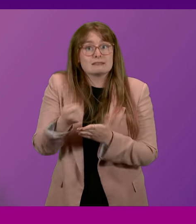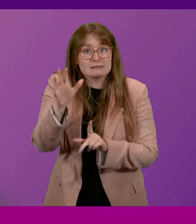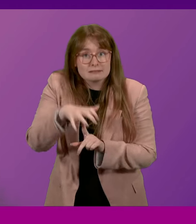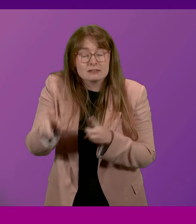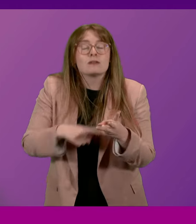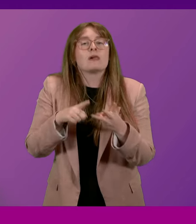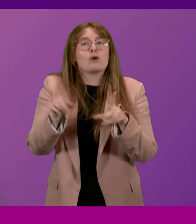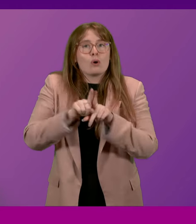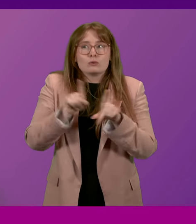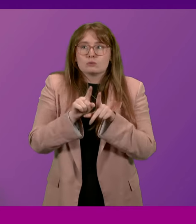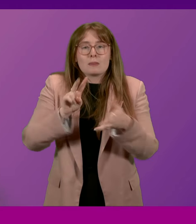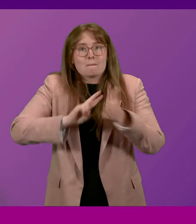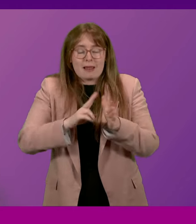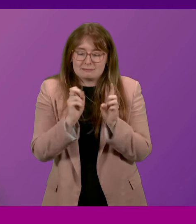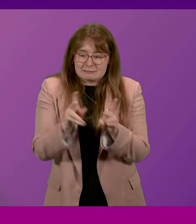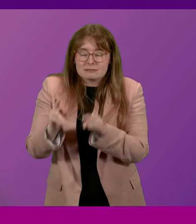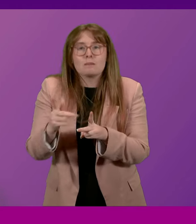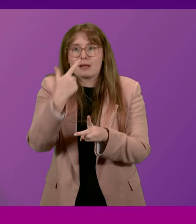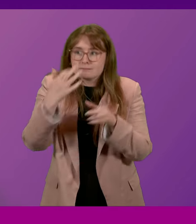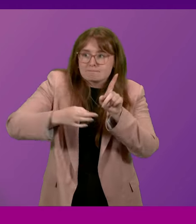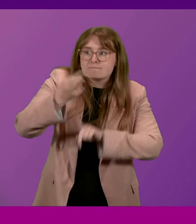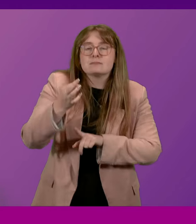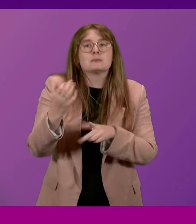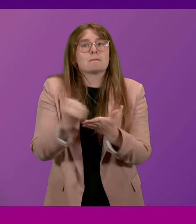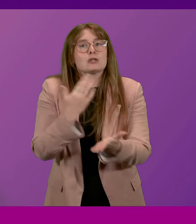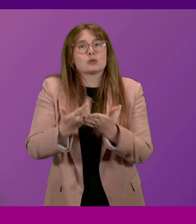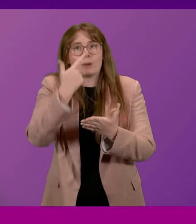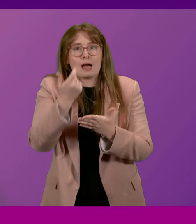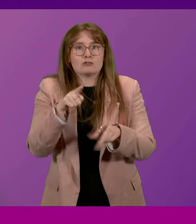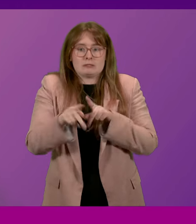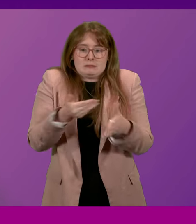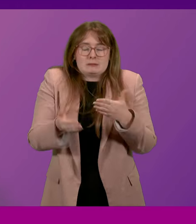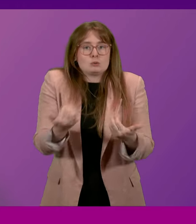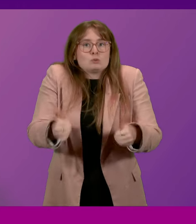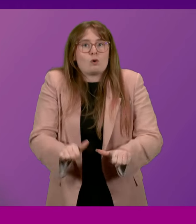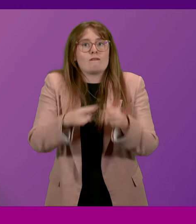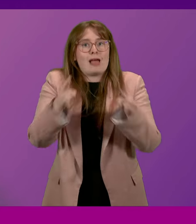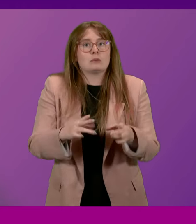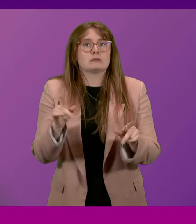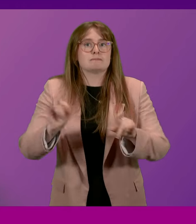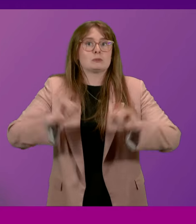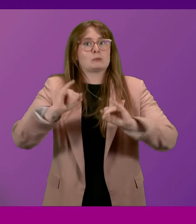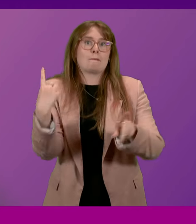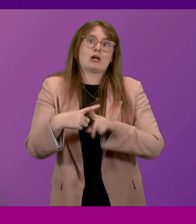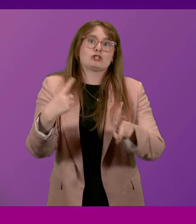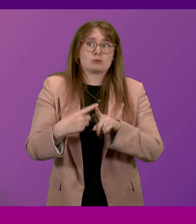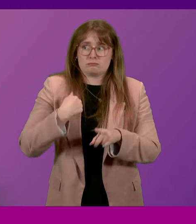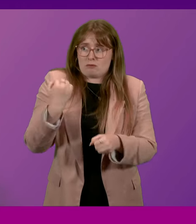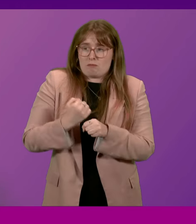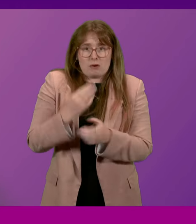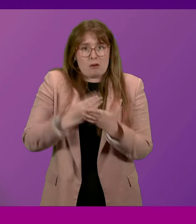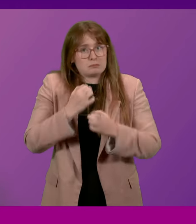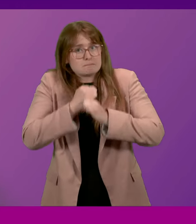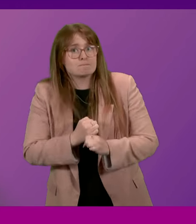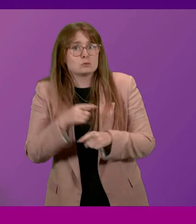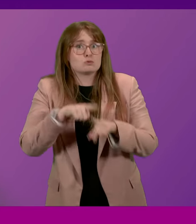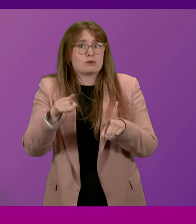taken in the planning system to ensure that we can take the steps to tackle the housing emergency. So the government is absolutely focused on building